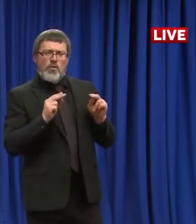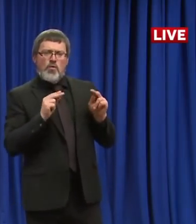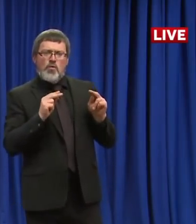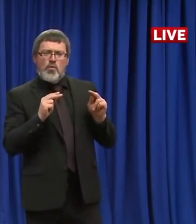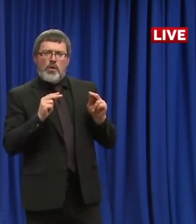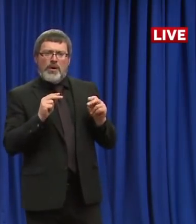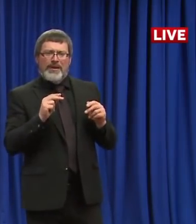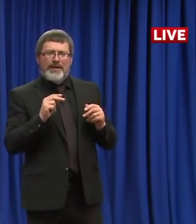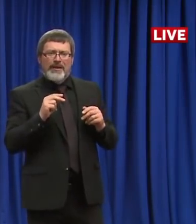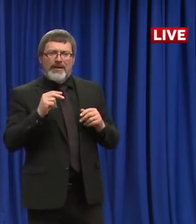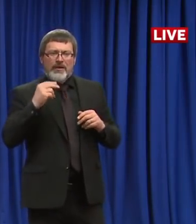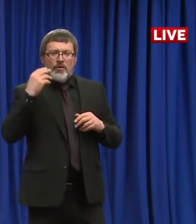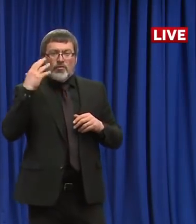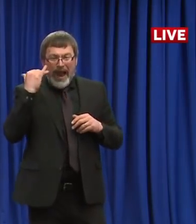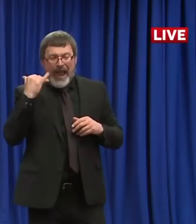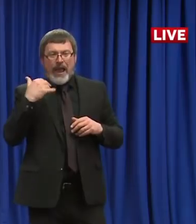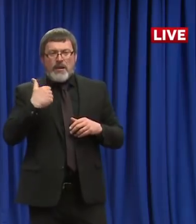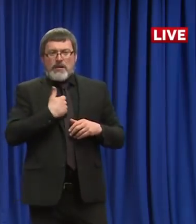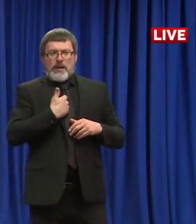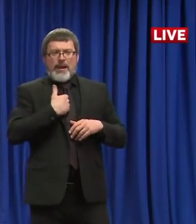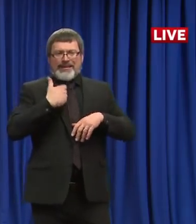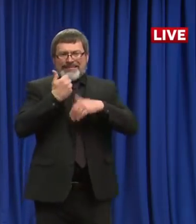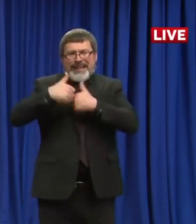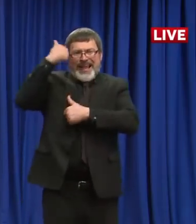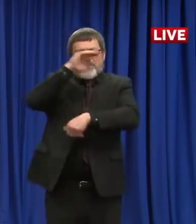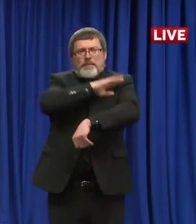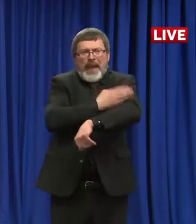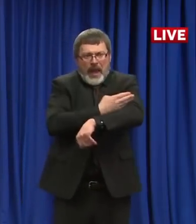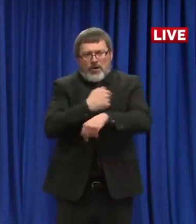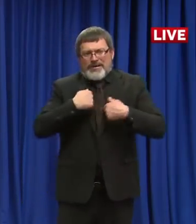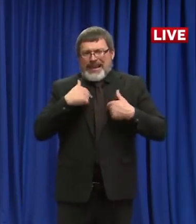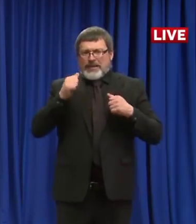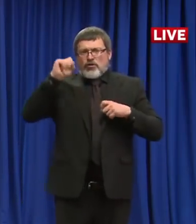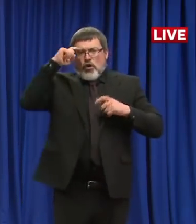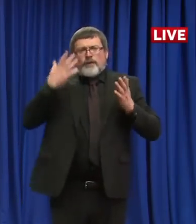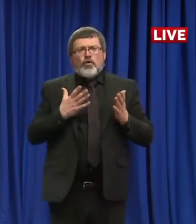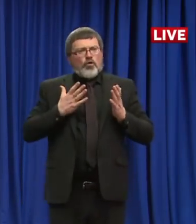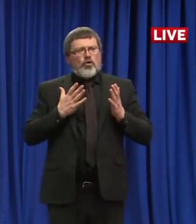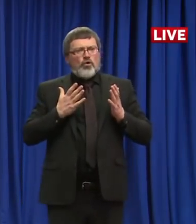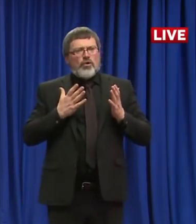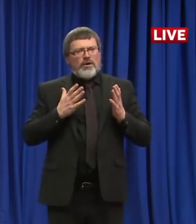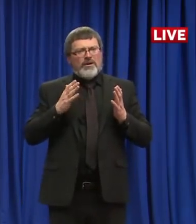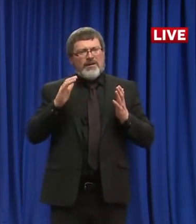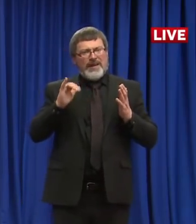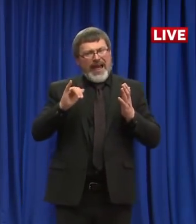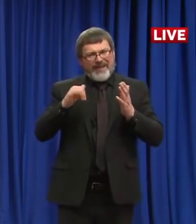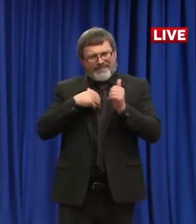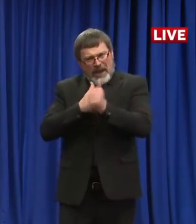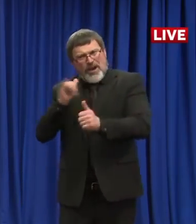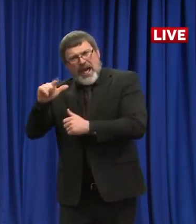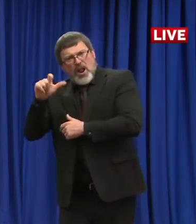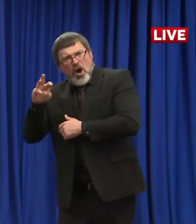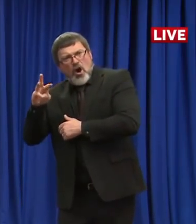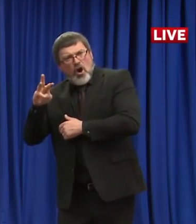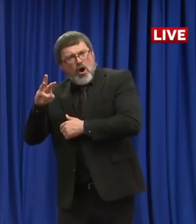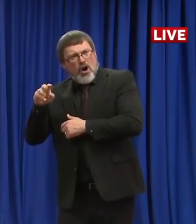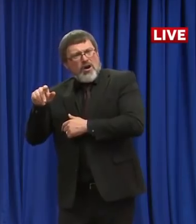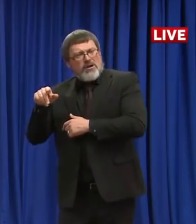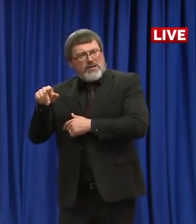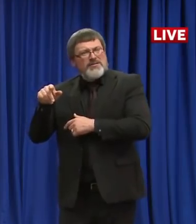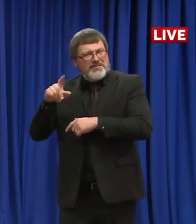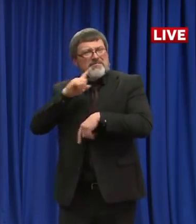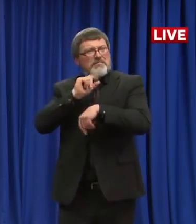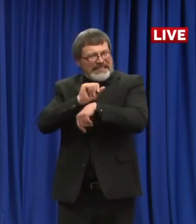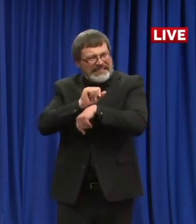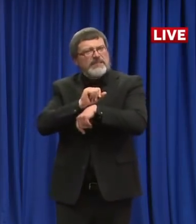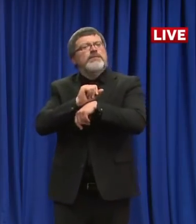to the governor are very clear in the 2002 statute. They were designed actually explicitly for this situation